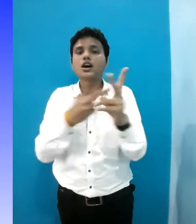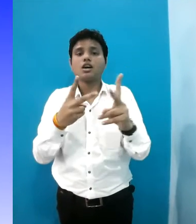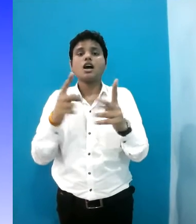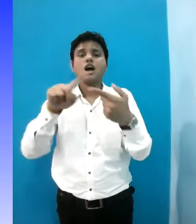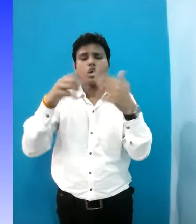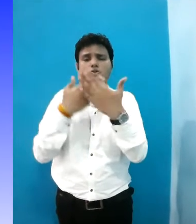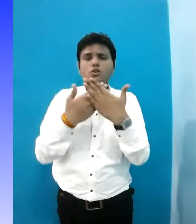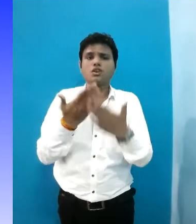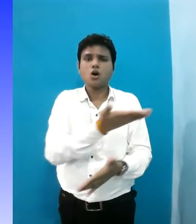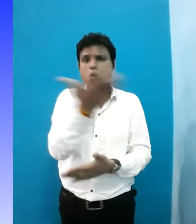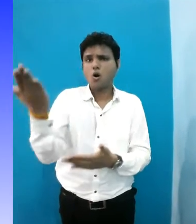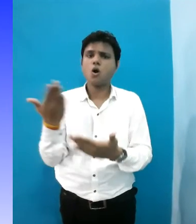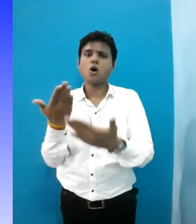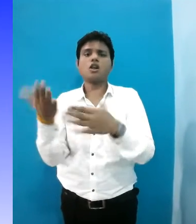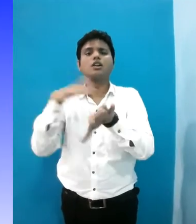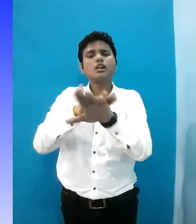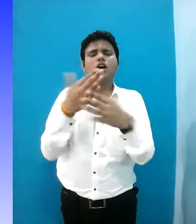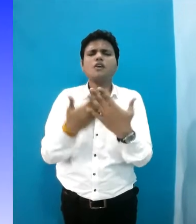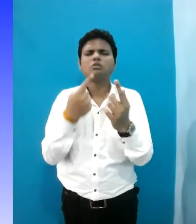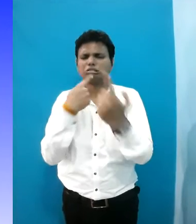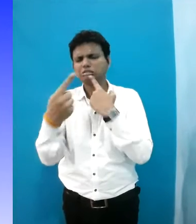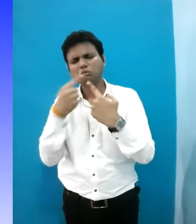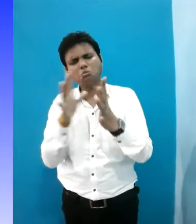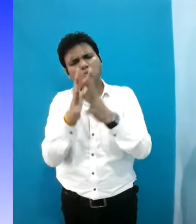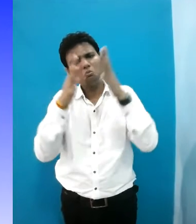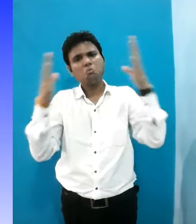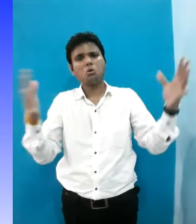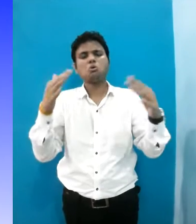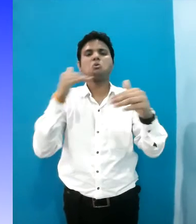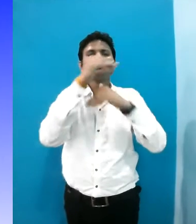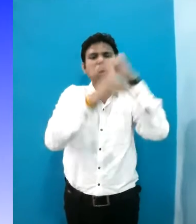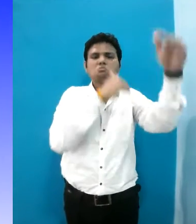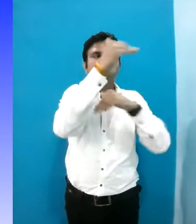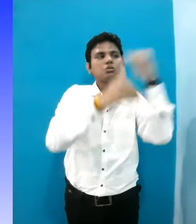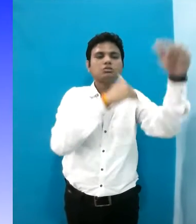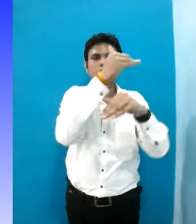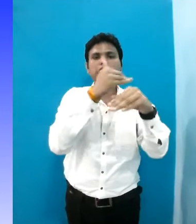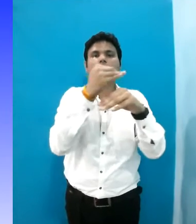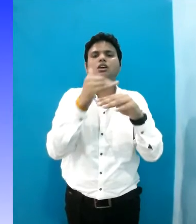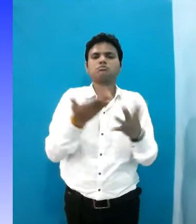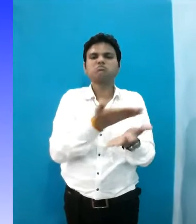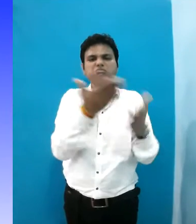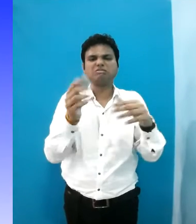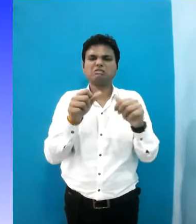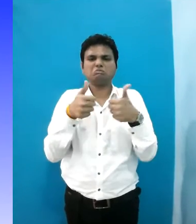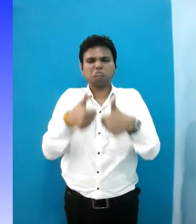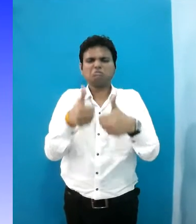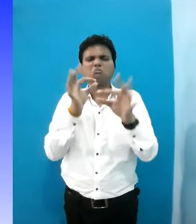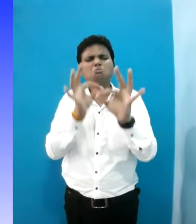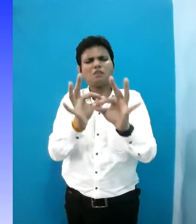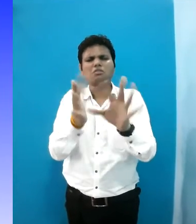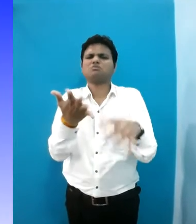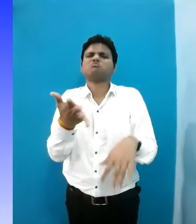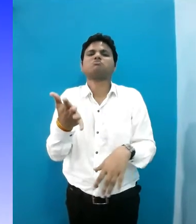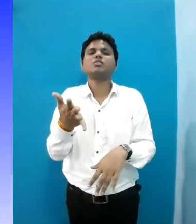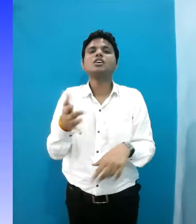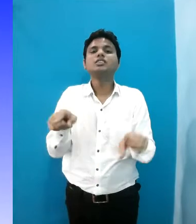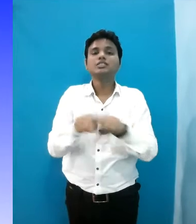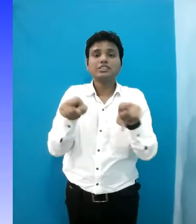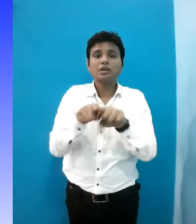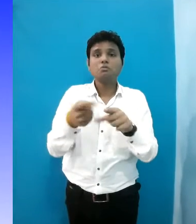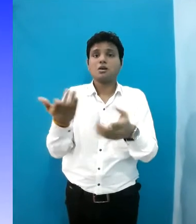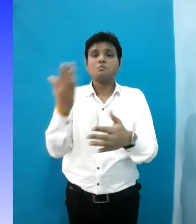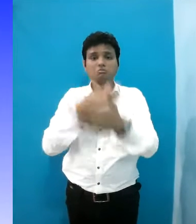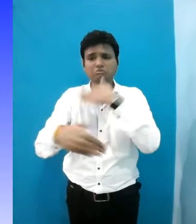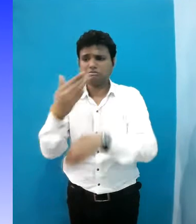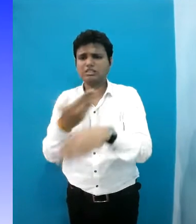inclusive education for all, etc. are talked about a lot, the progress so far made in this area is not up to mark. Inclusion